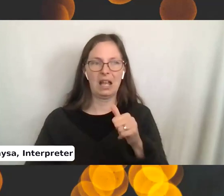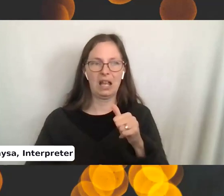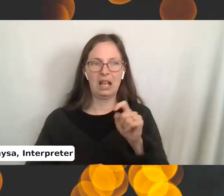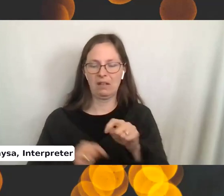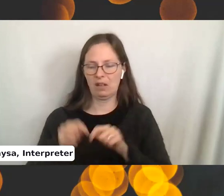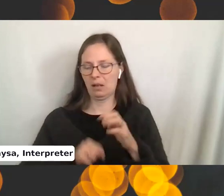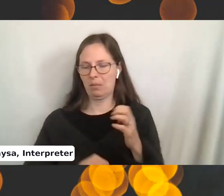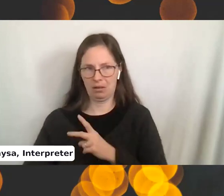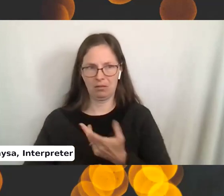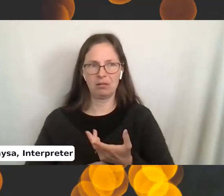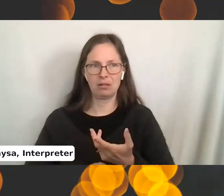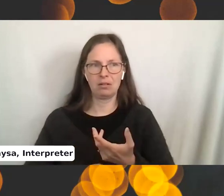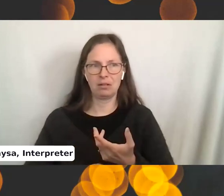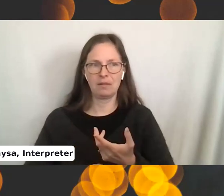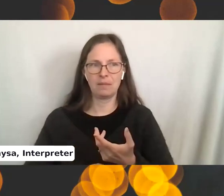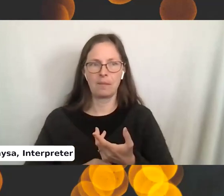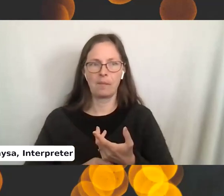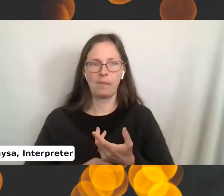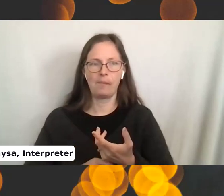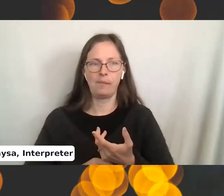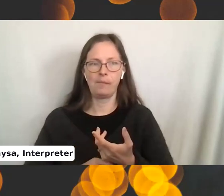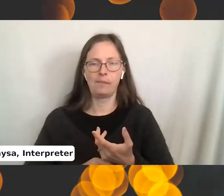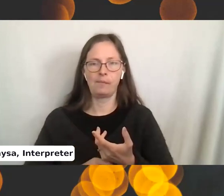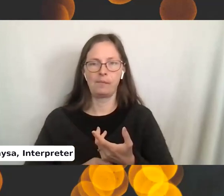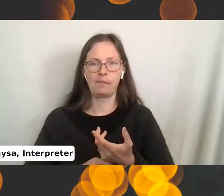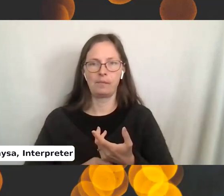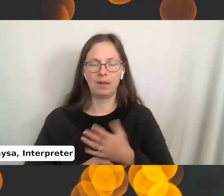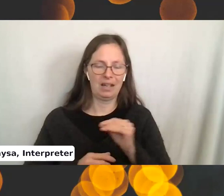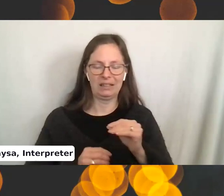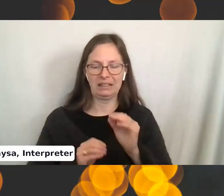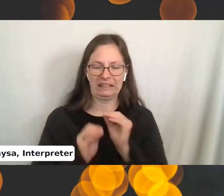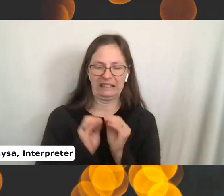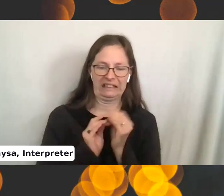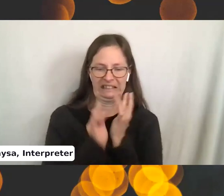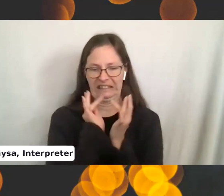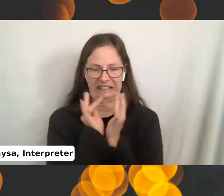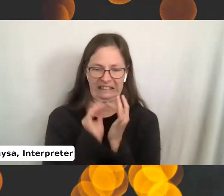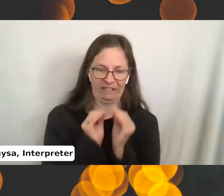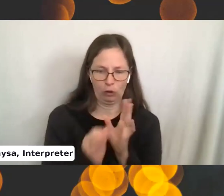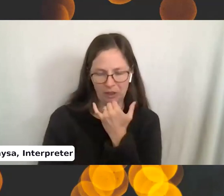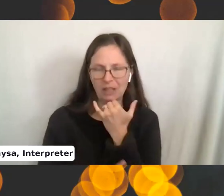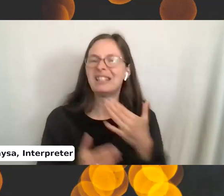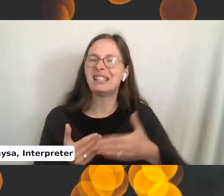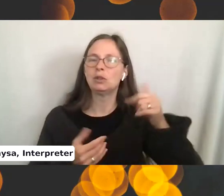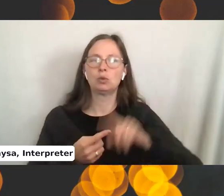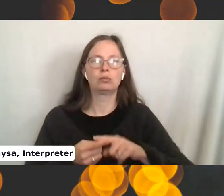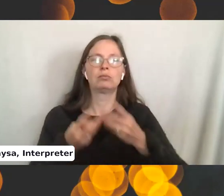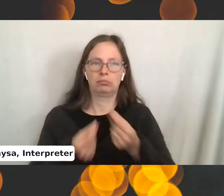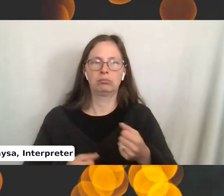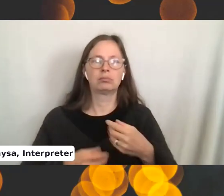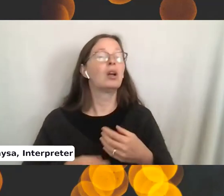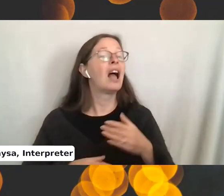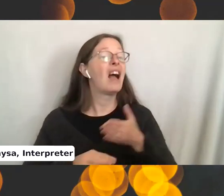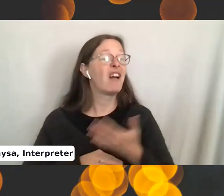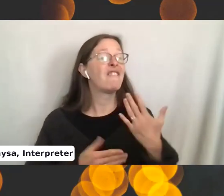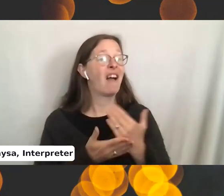and sort of jerry-rig the mistake. But after five lessons, I finally